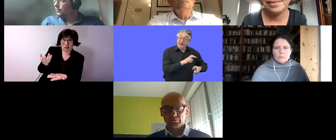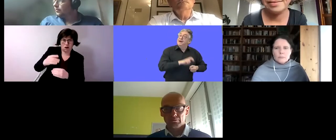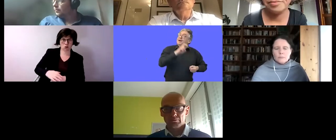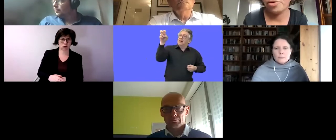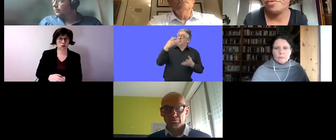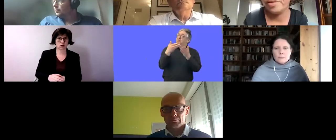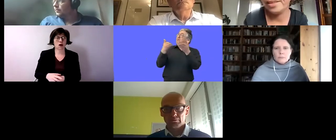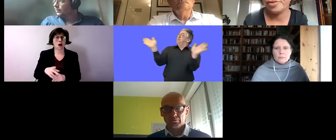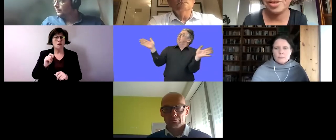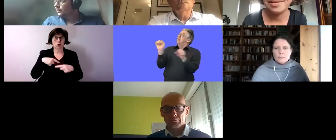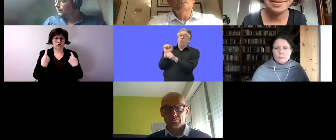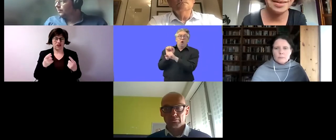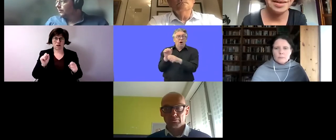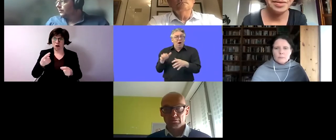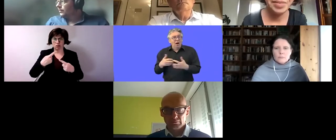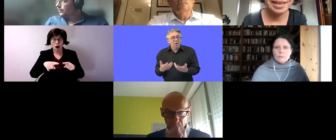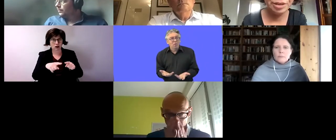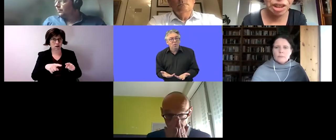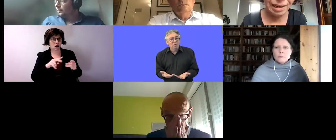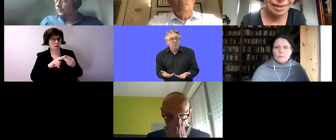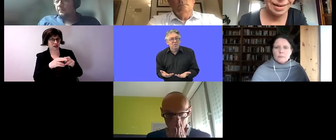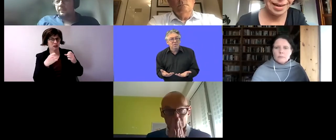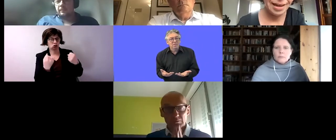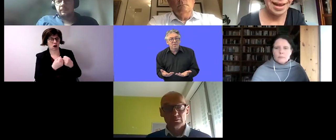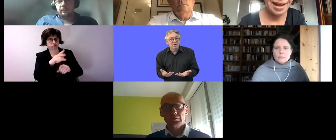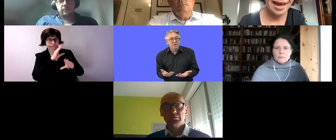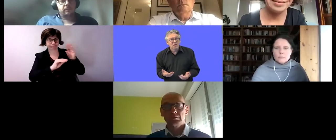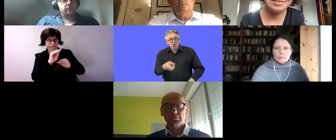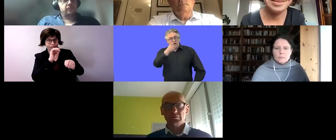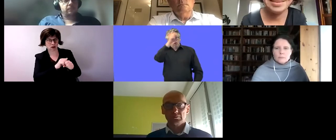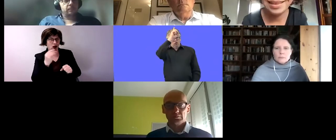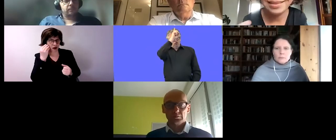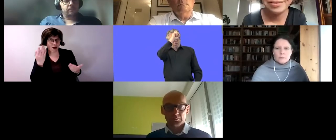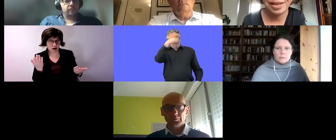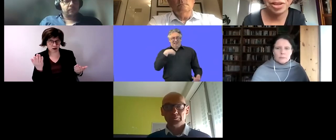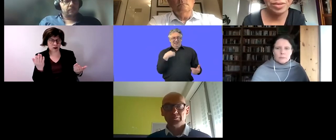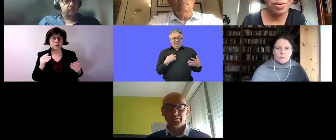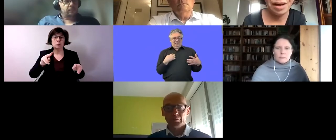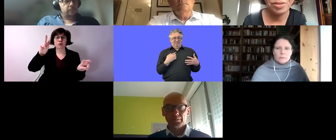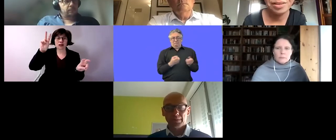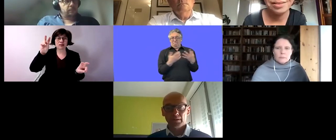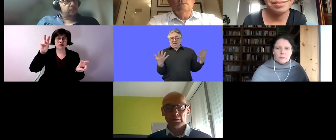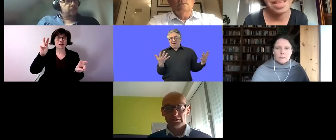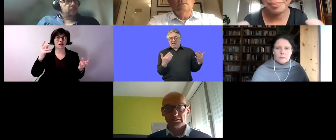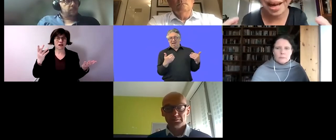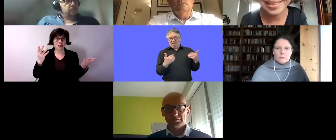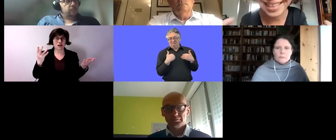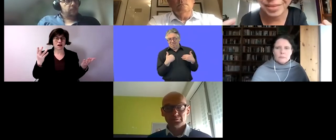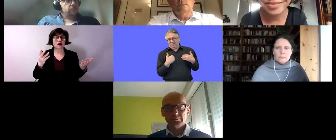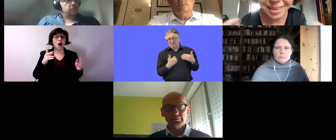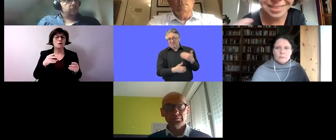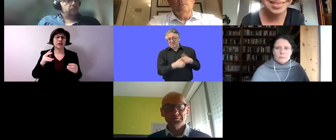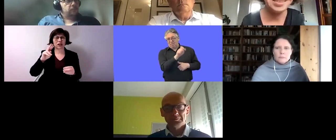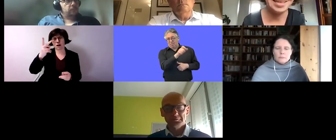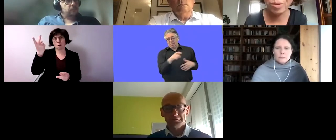countries do differently than germany and maybe we can learn from other member states that would also be a question to be